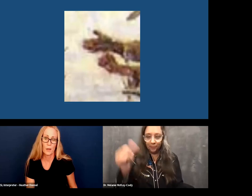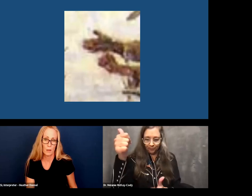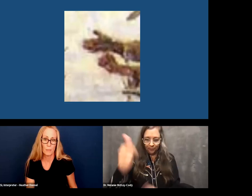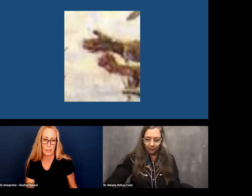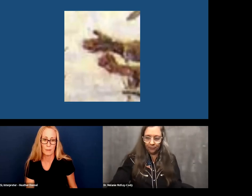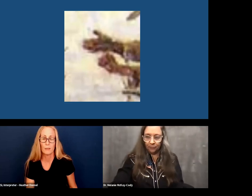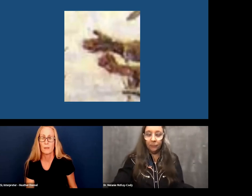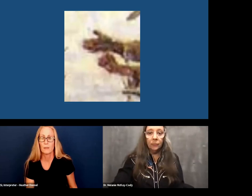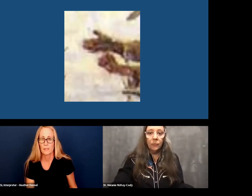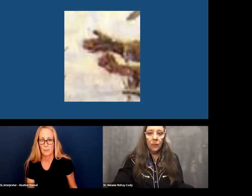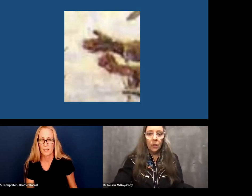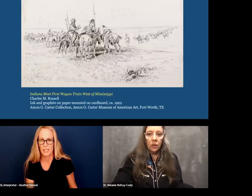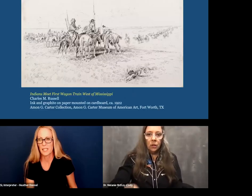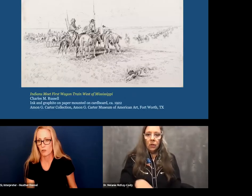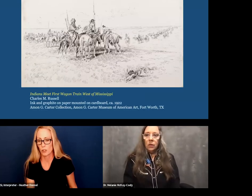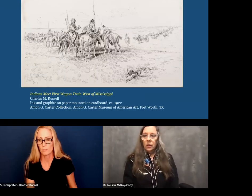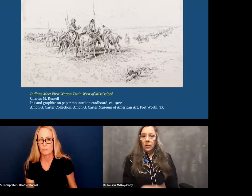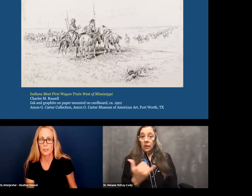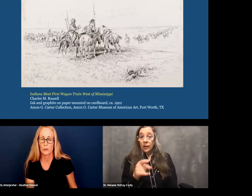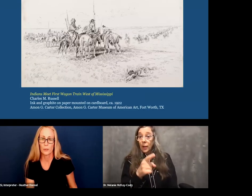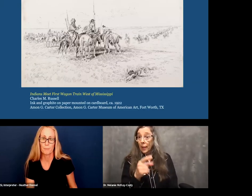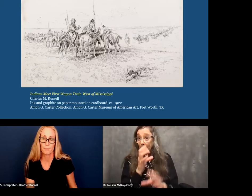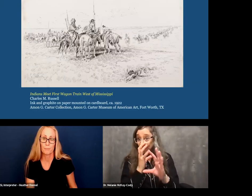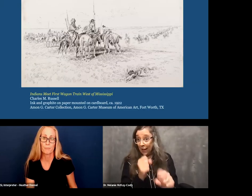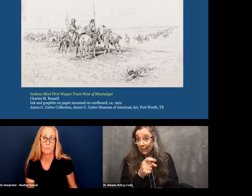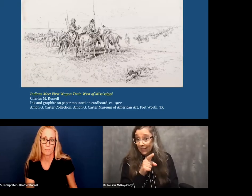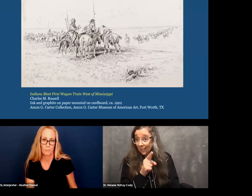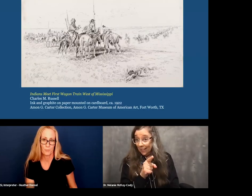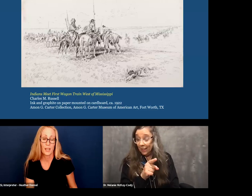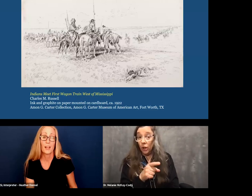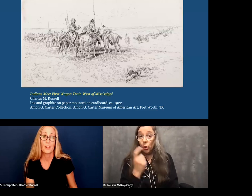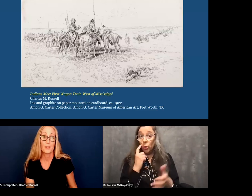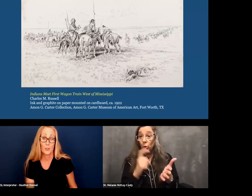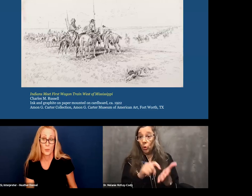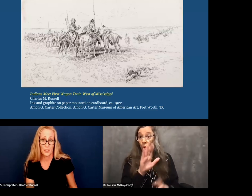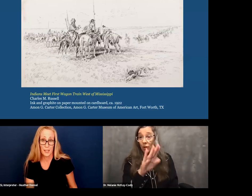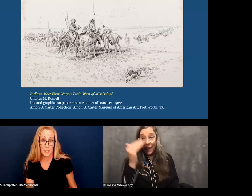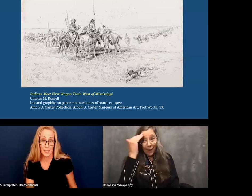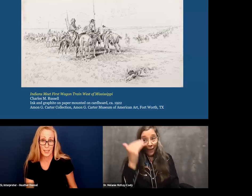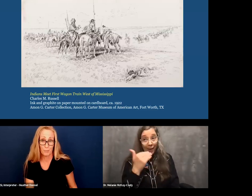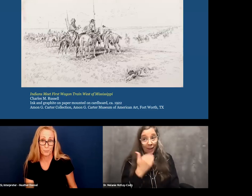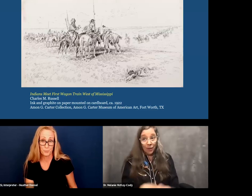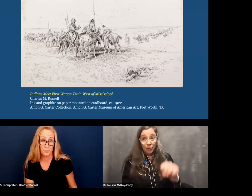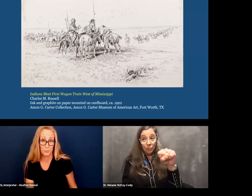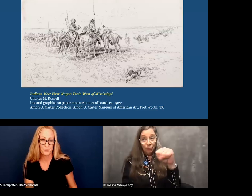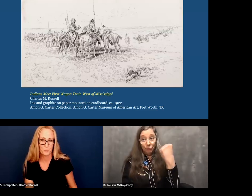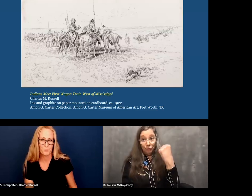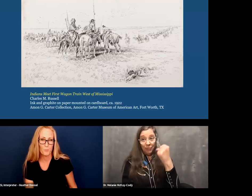But they all mean, to some extent, a signature, sign your name. This one is fascinating.